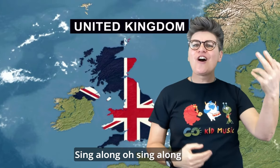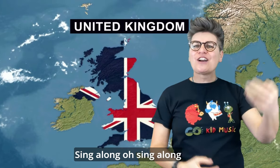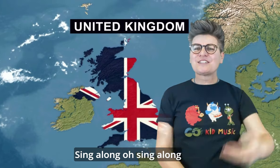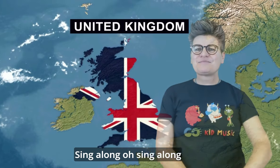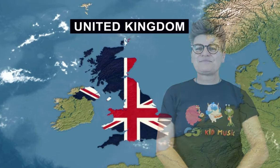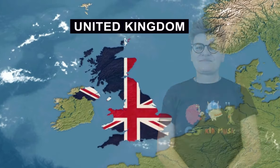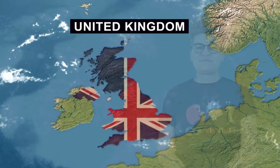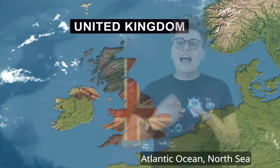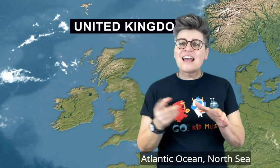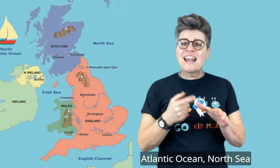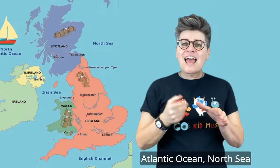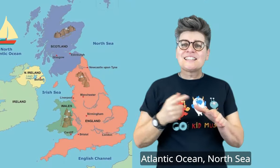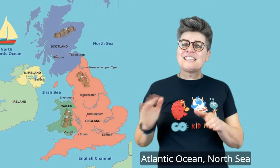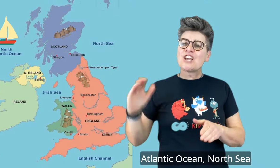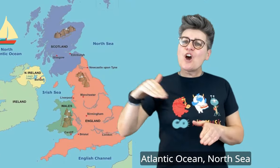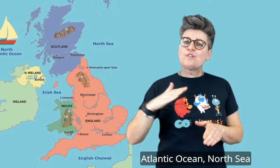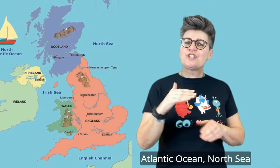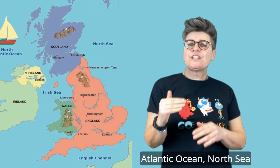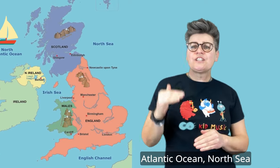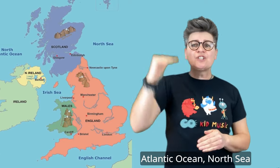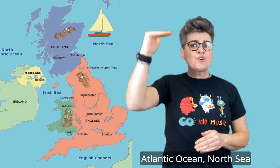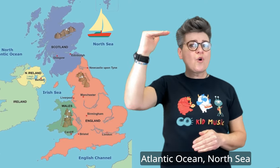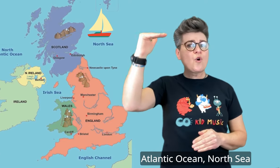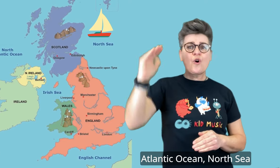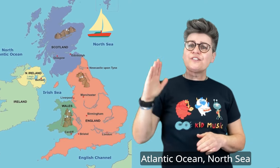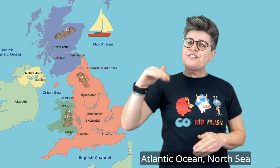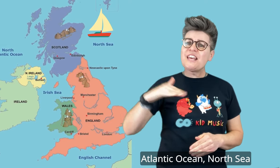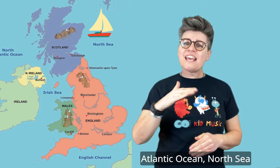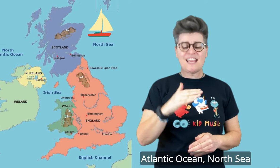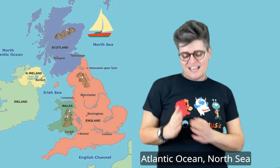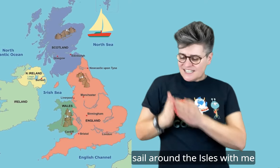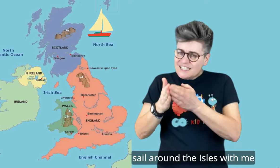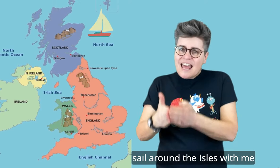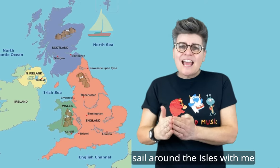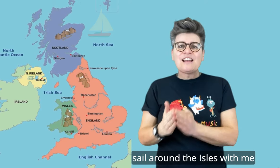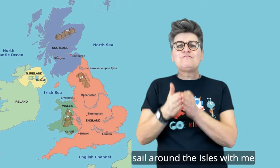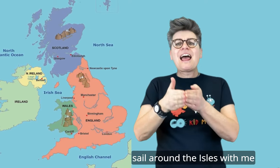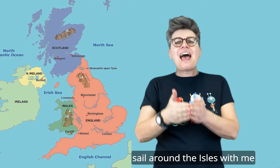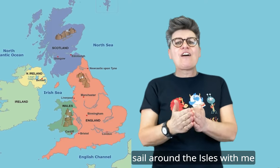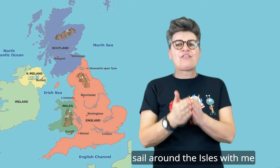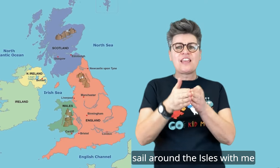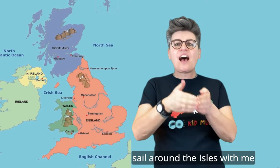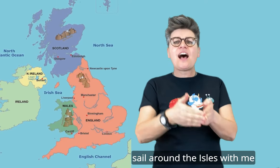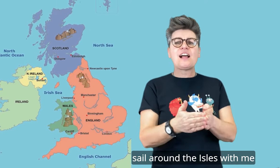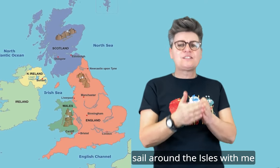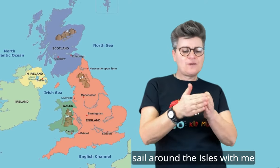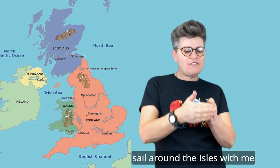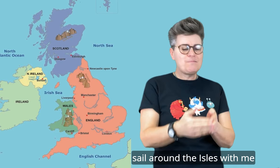Atlantic Ocean, North Sea Sail around the Isles with